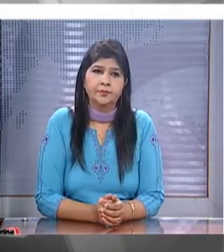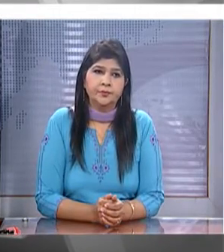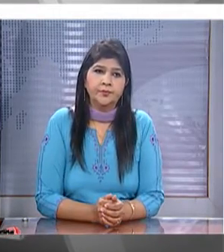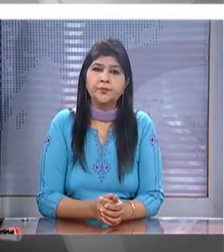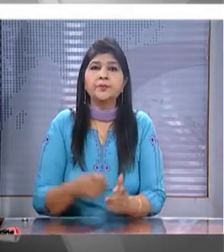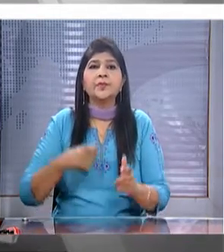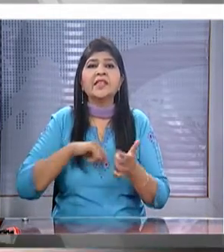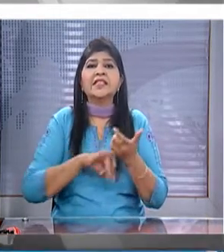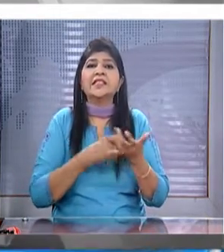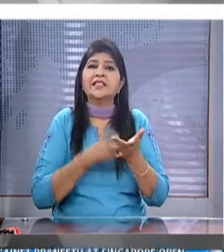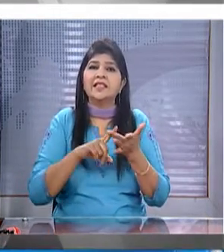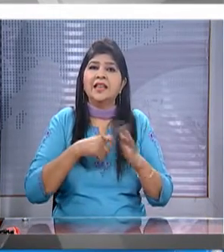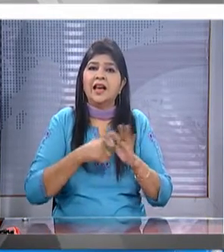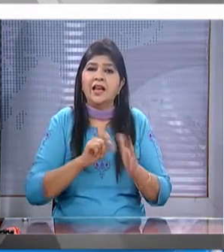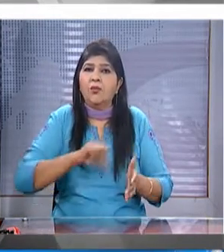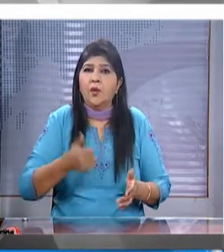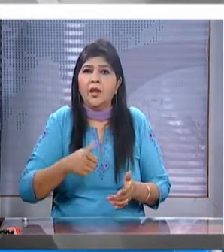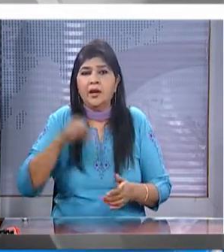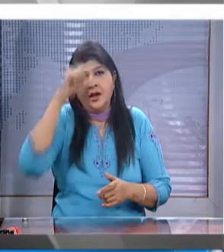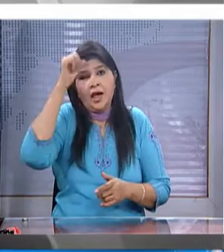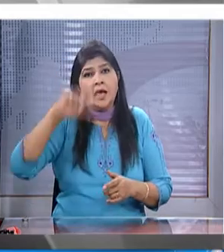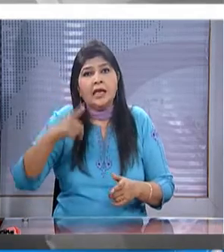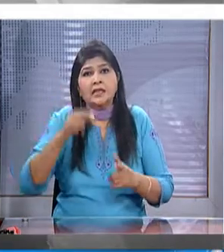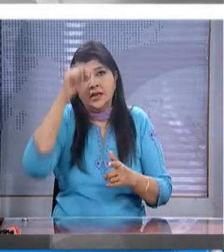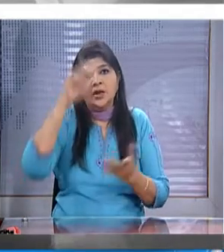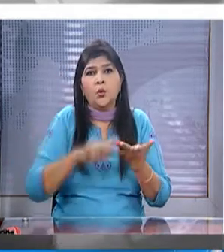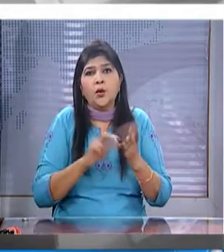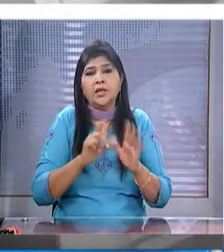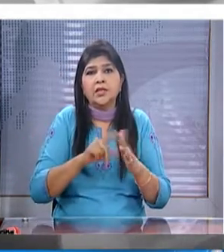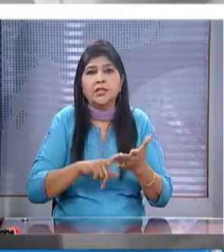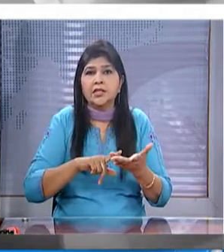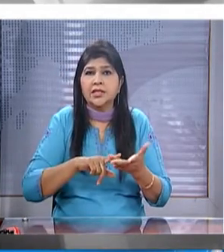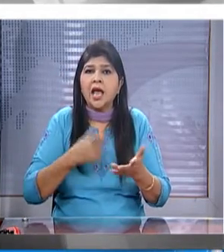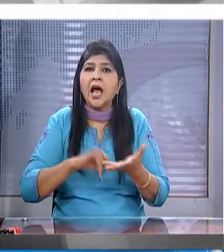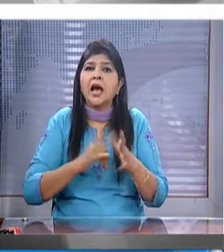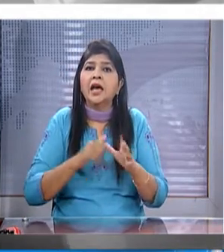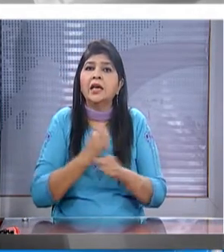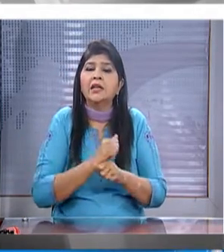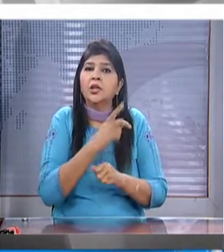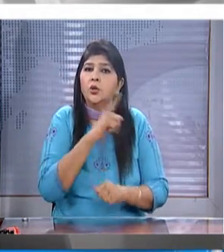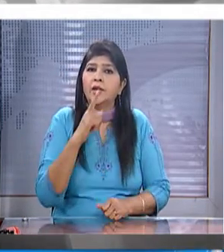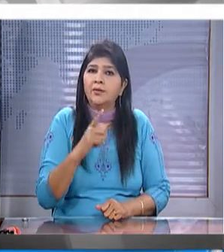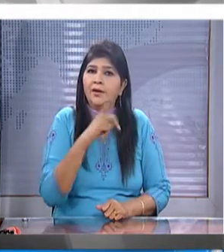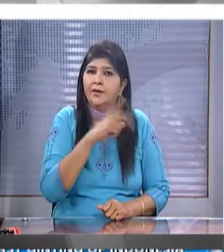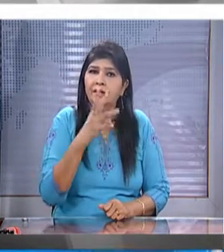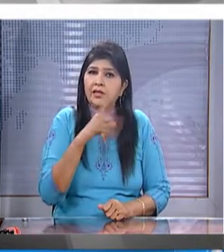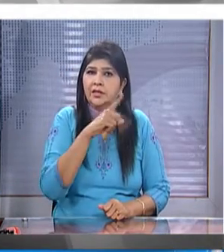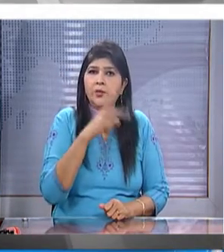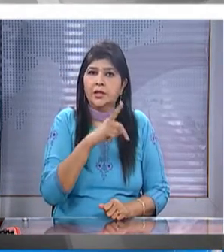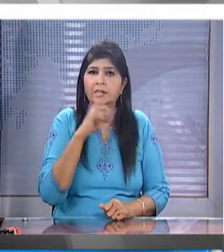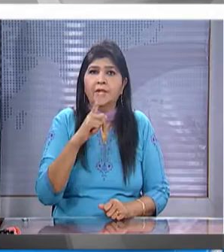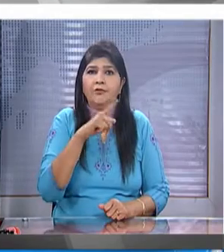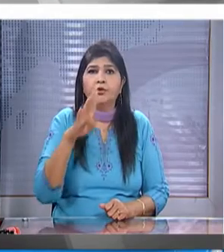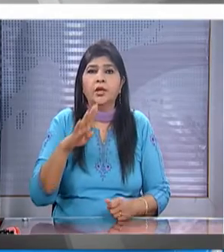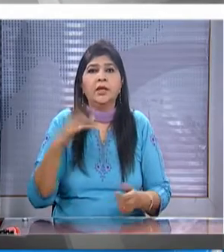kidambi srikant defeated indonesia's anthony sinisuka ginting 21 13 21 14 on saturday